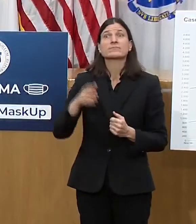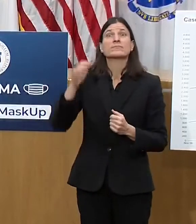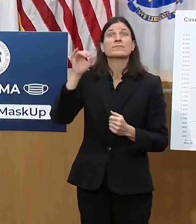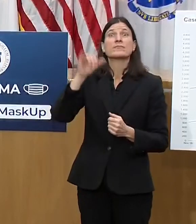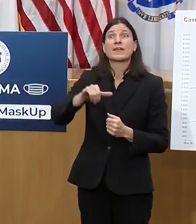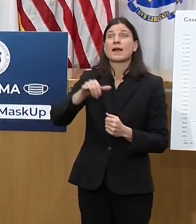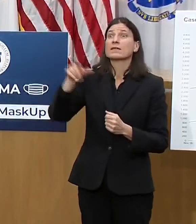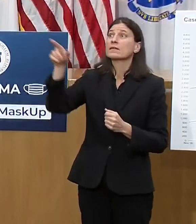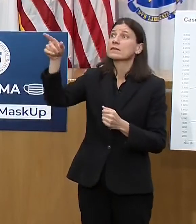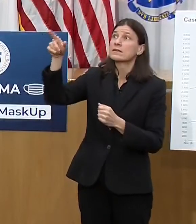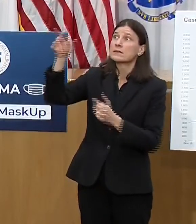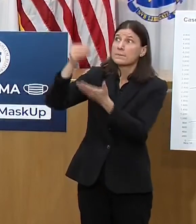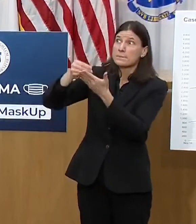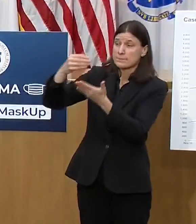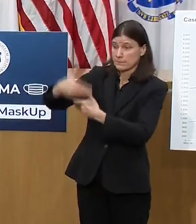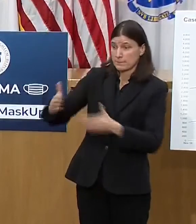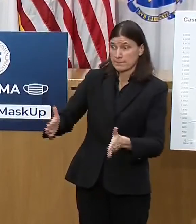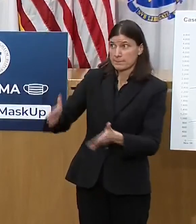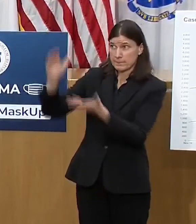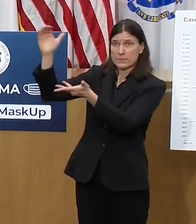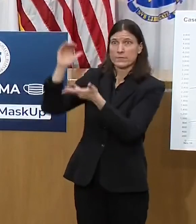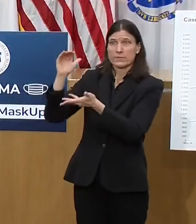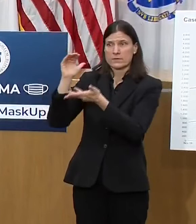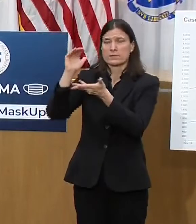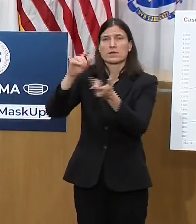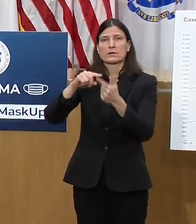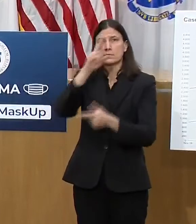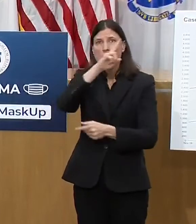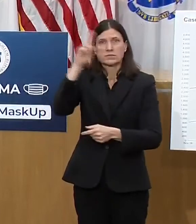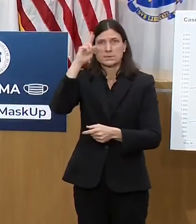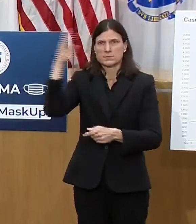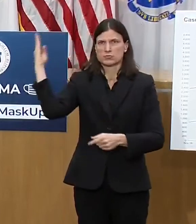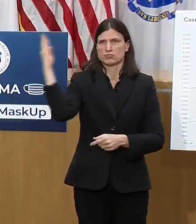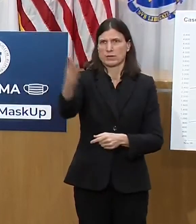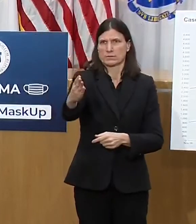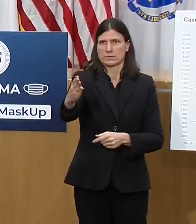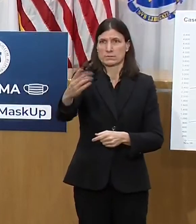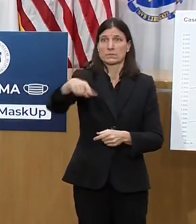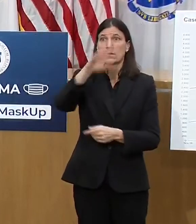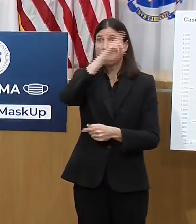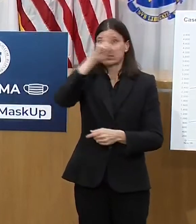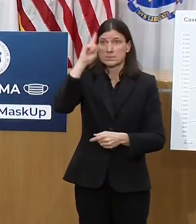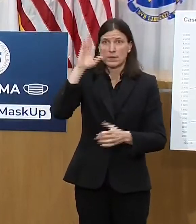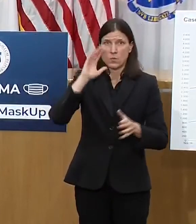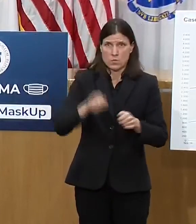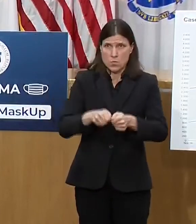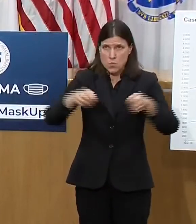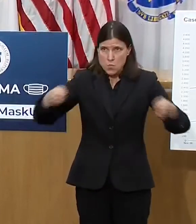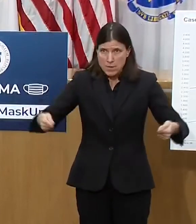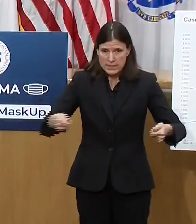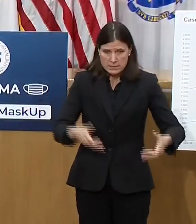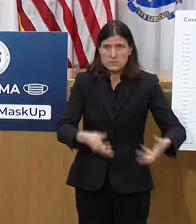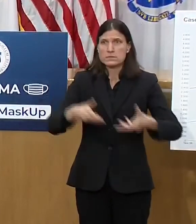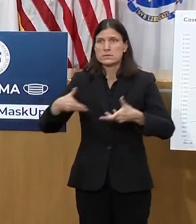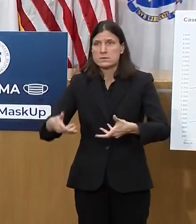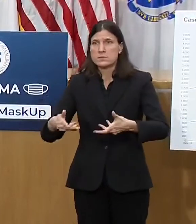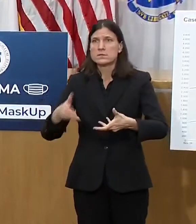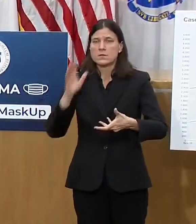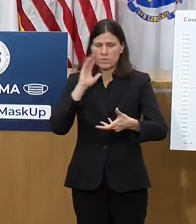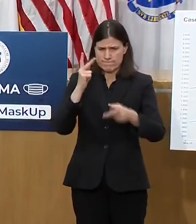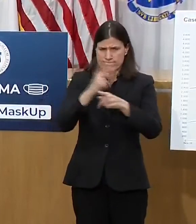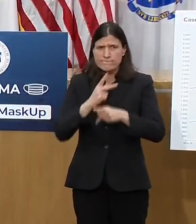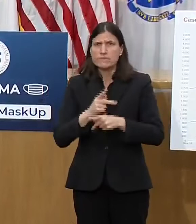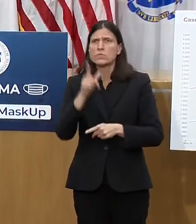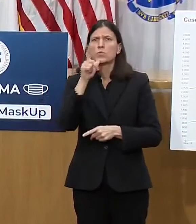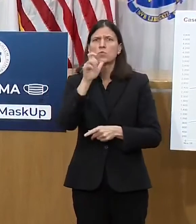vaccine prioritization framework, hospitals have developed plans to vaccinate their eligible staff members. We expect